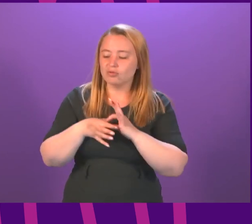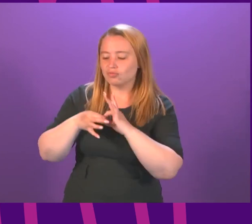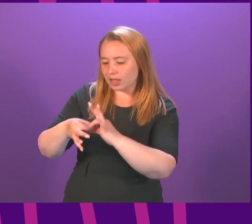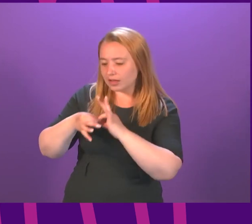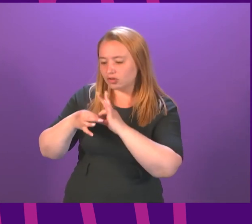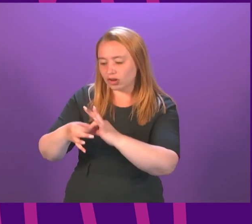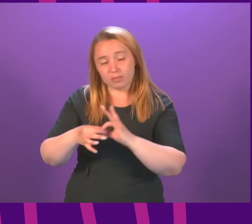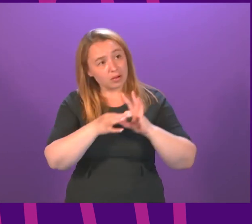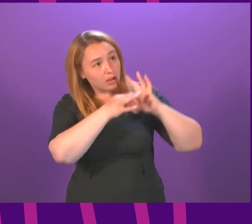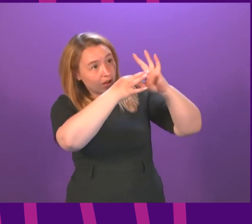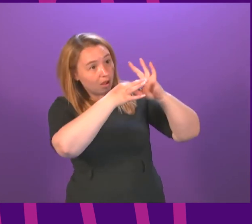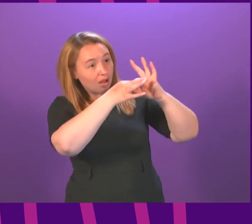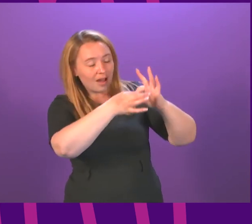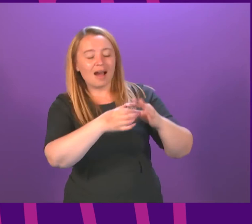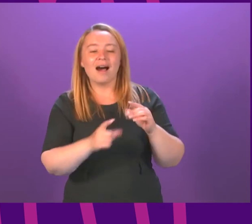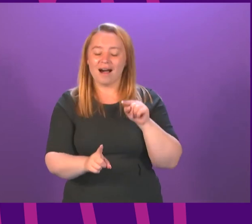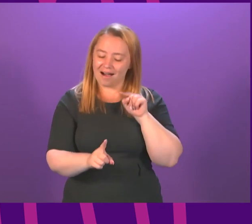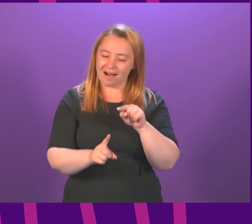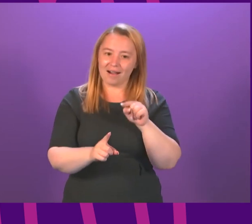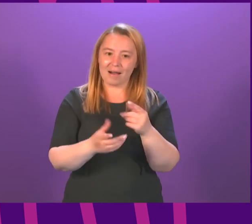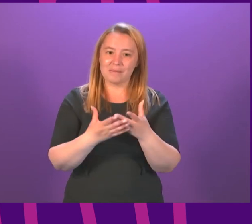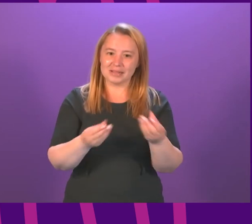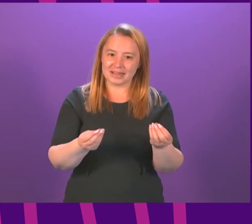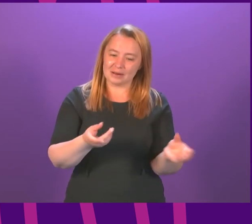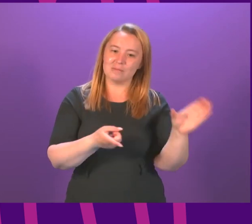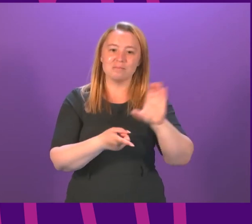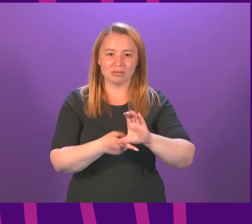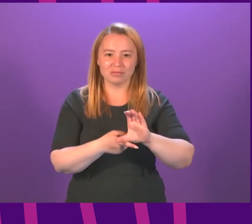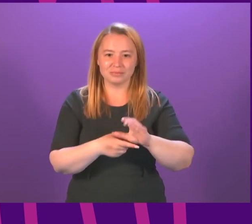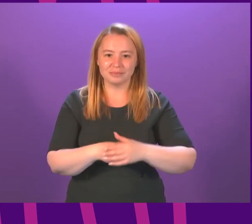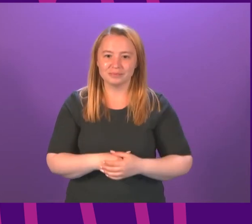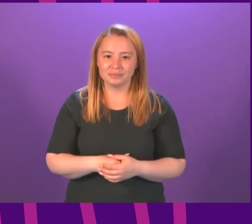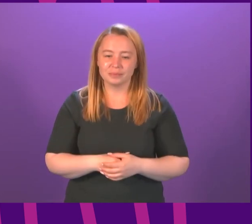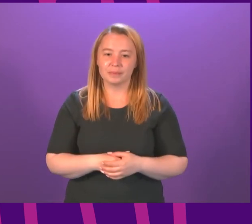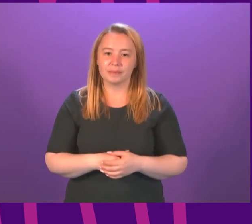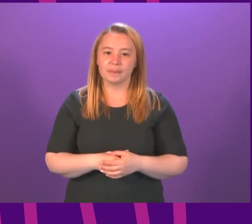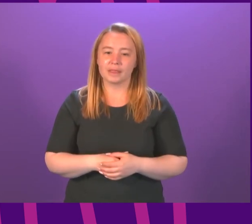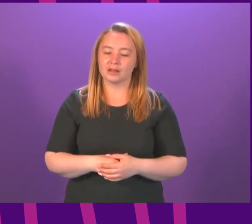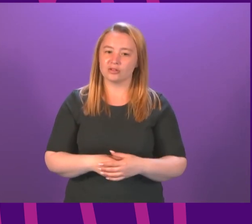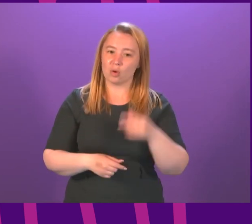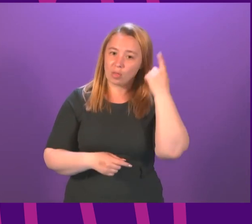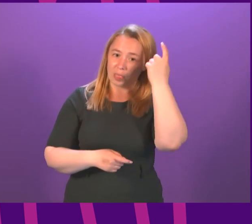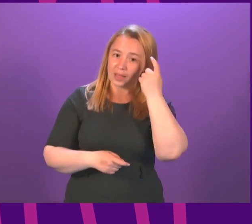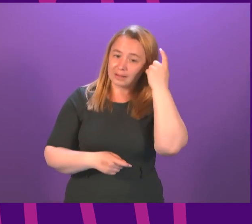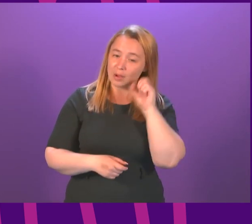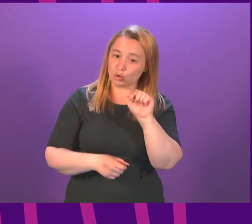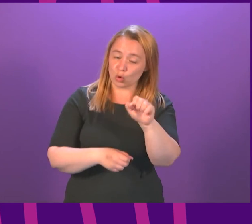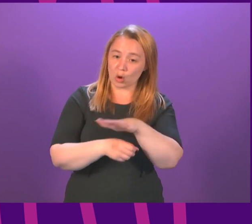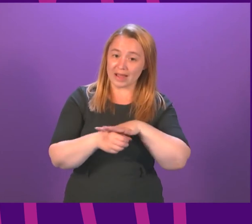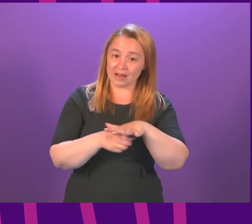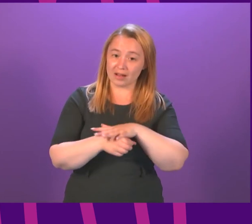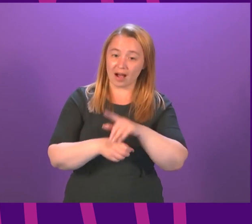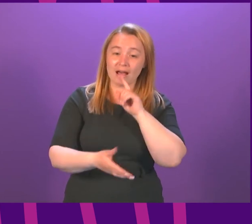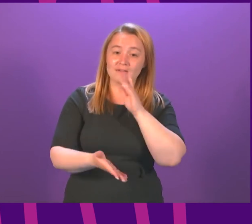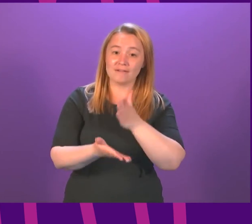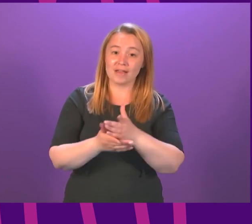into that relationship. So speak to the faith communities in your constituencies. You will be